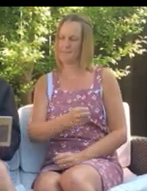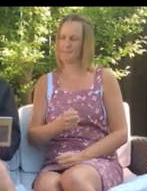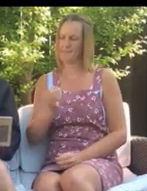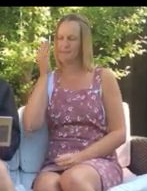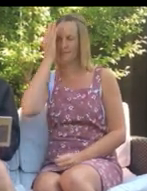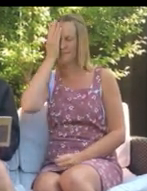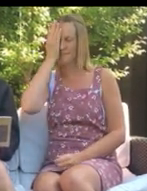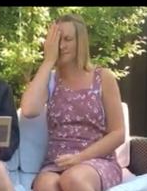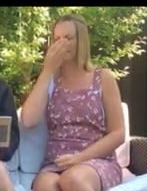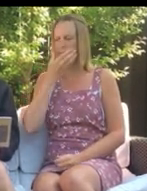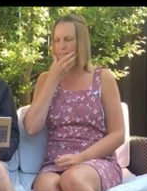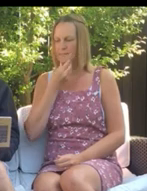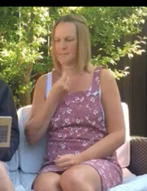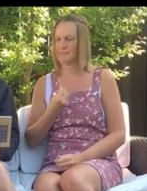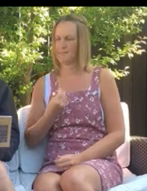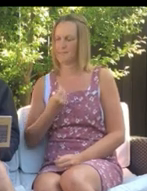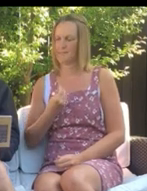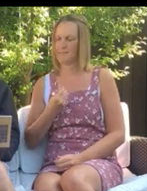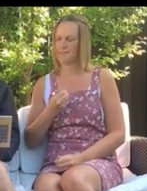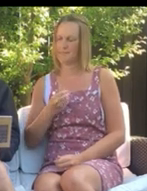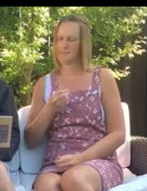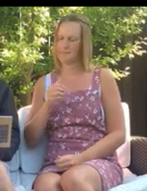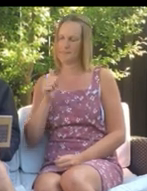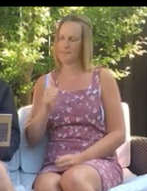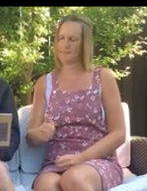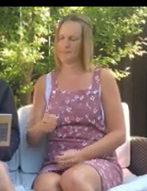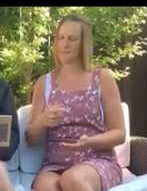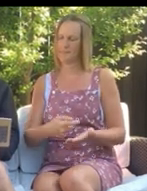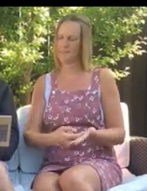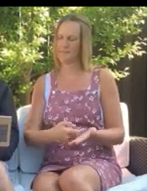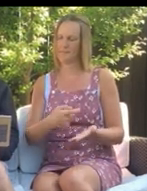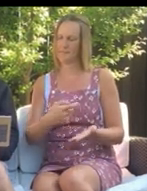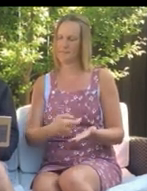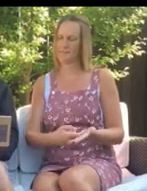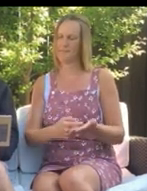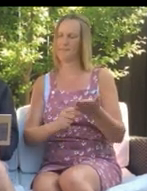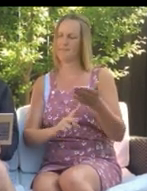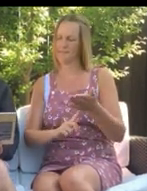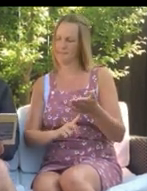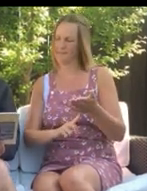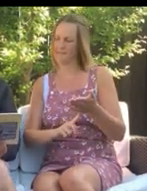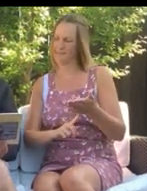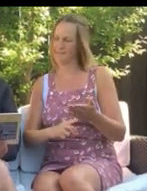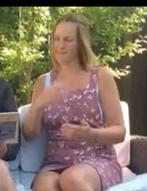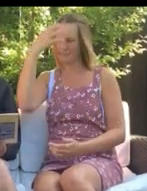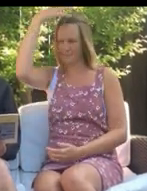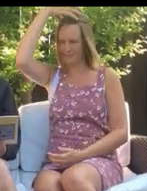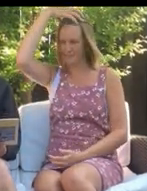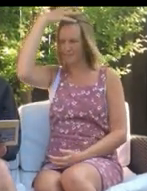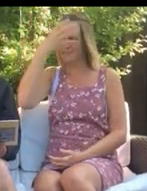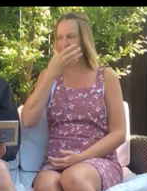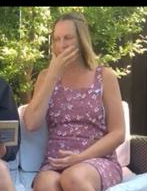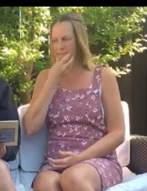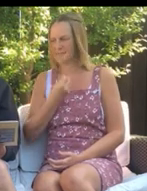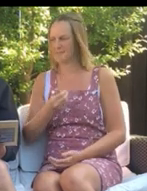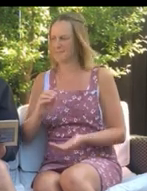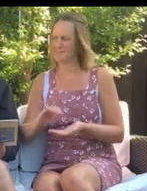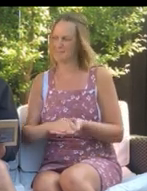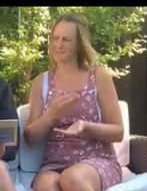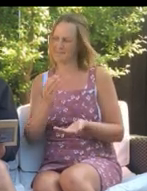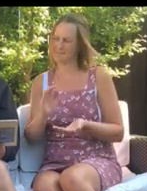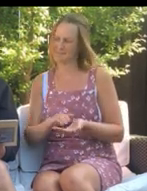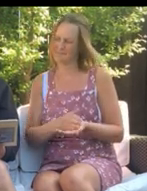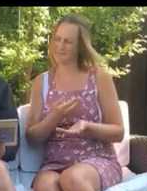when they find the pirates band tied up, they praise Rose, Rags and Tim. The King of Peel is